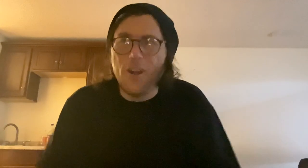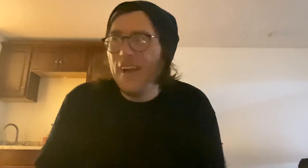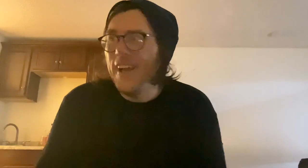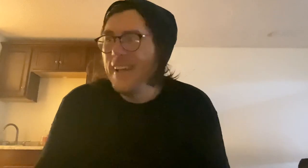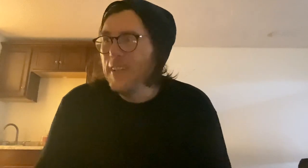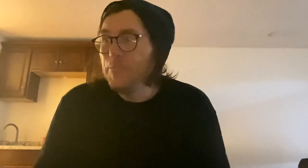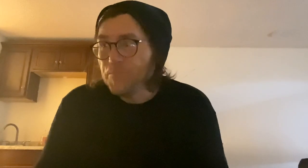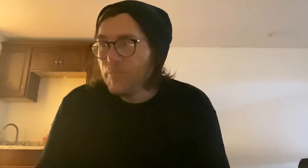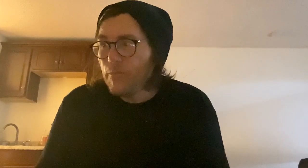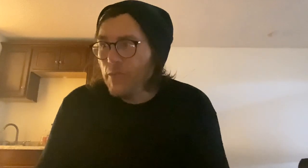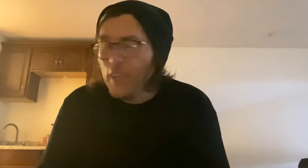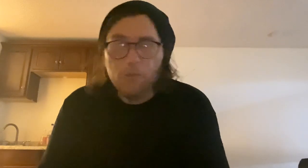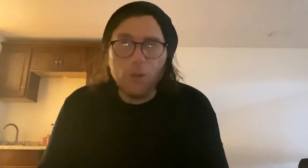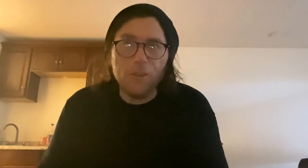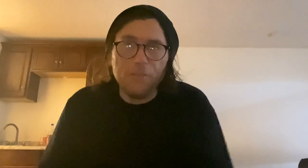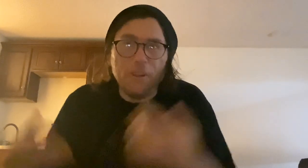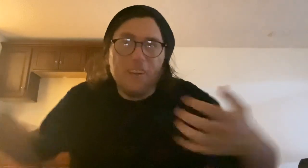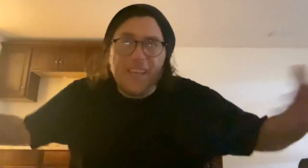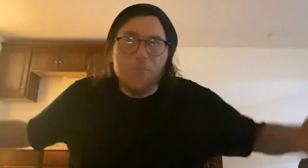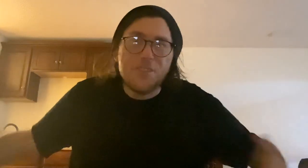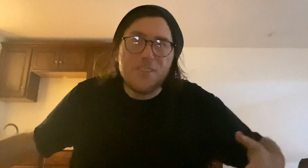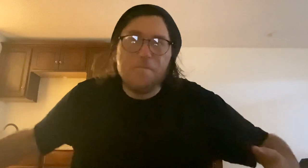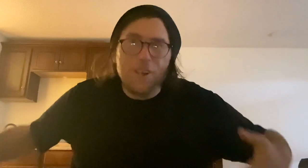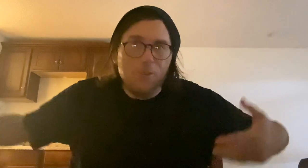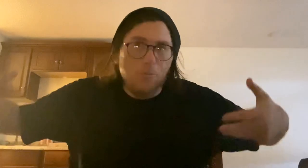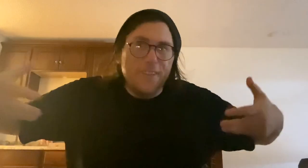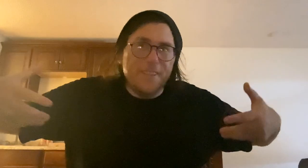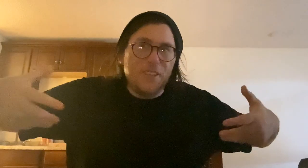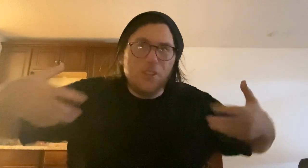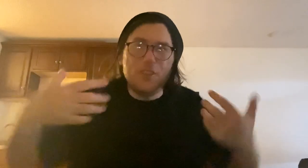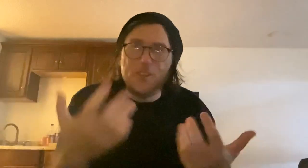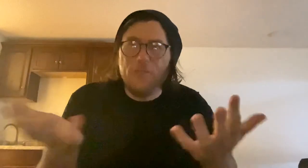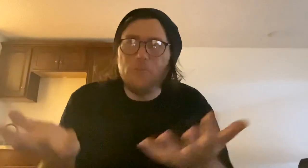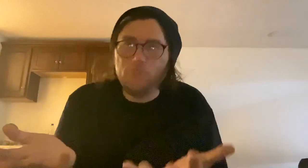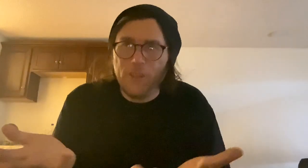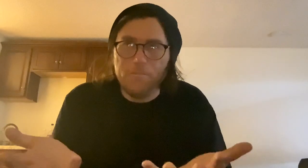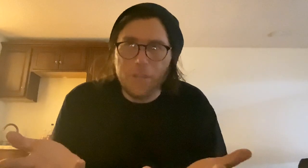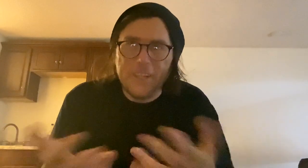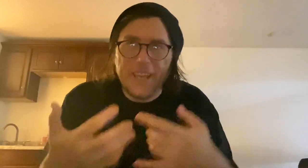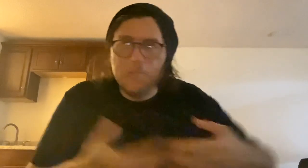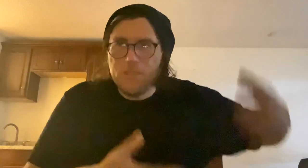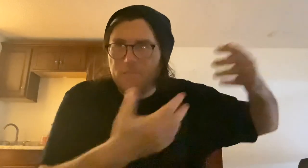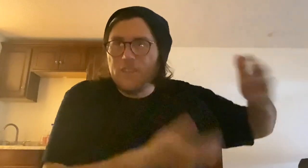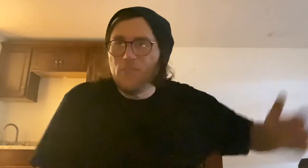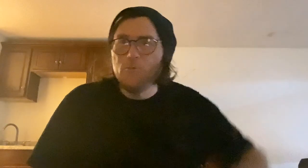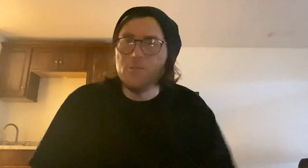the Fallout games and stuff. You know, the one, you know, when you play the games, you've seen those